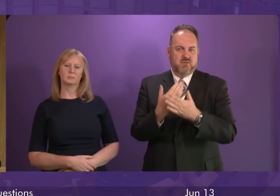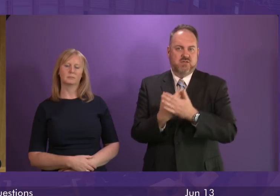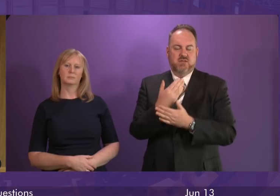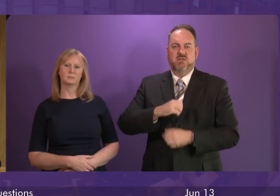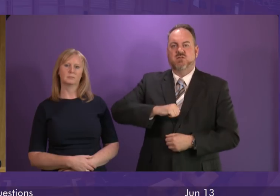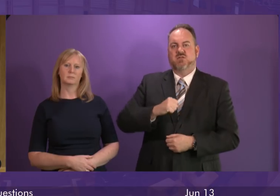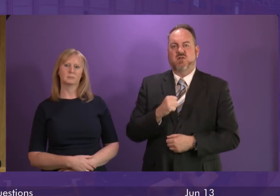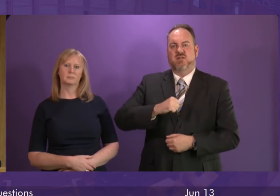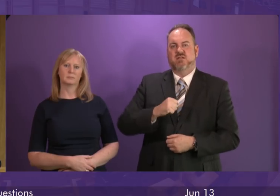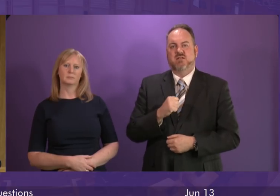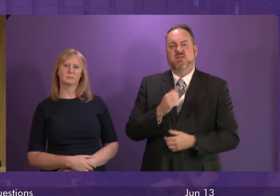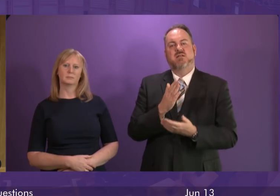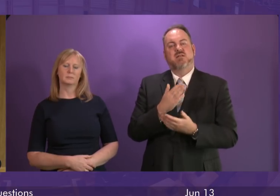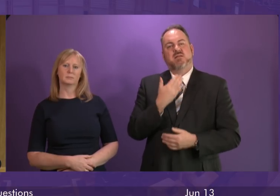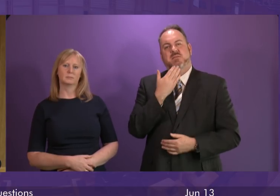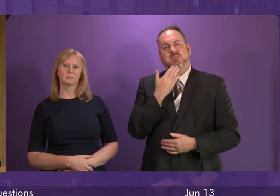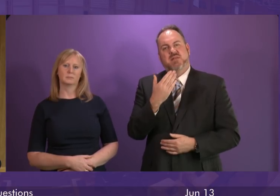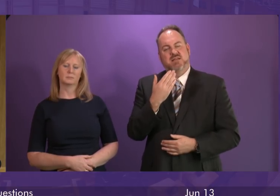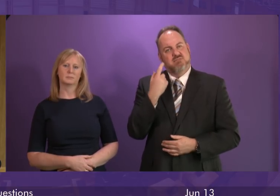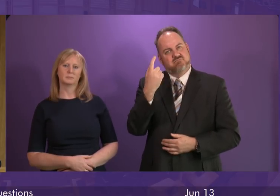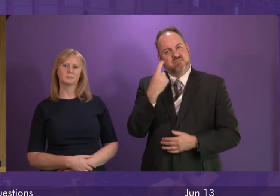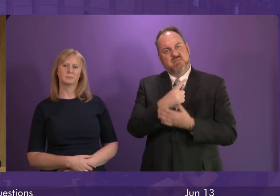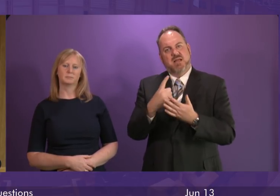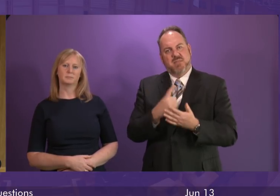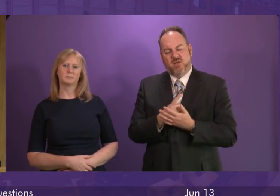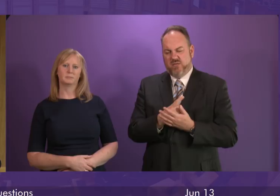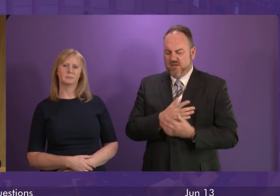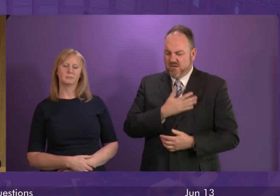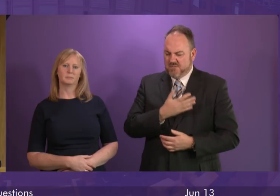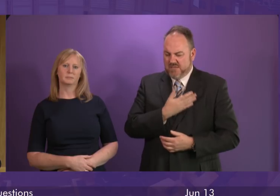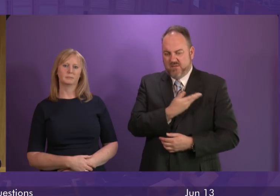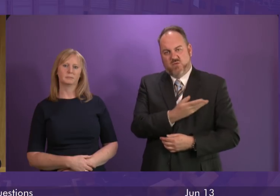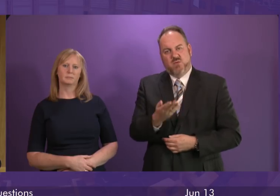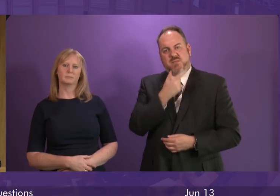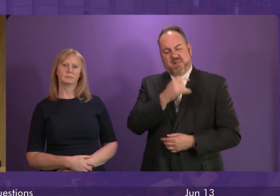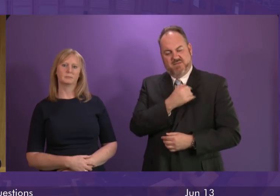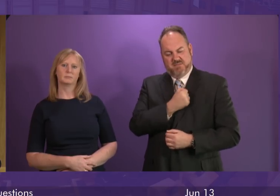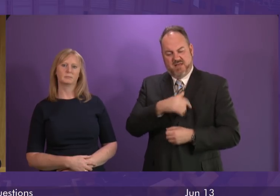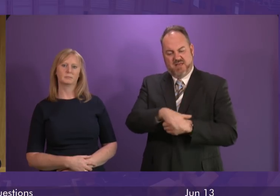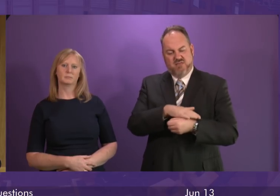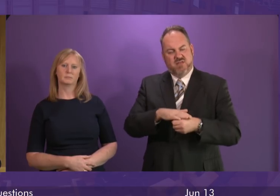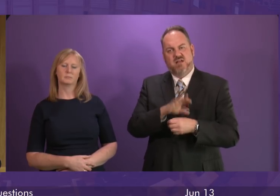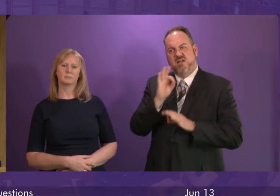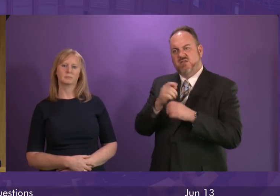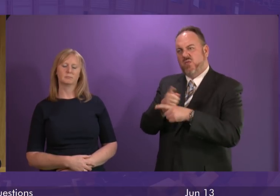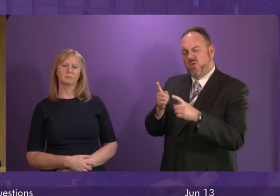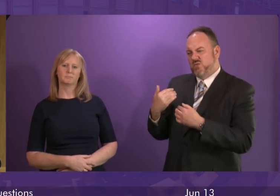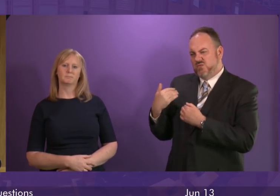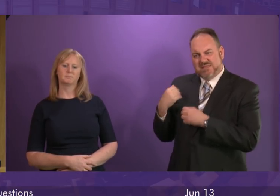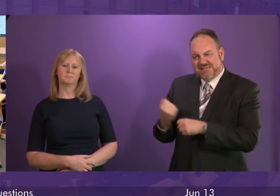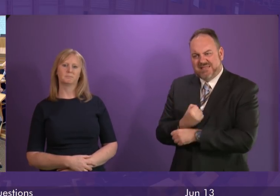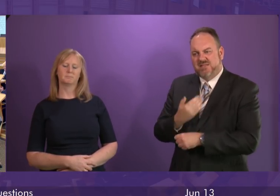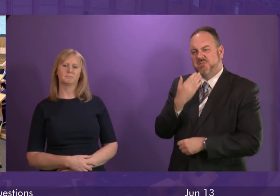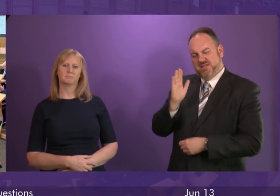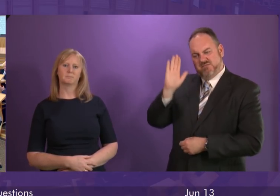urge those responsible to reflect on the hurt they have caused to my constituents and urge them to come forward and take responsibility for their actions.